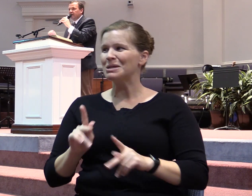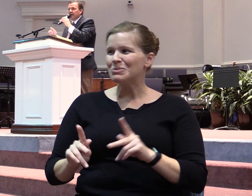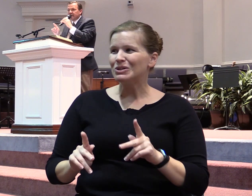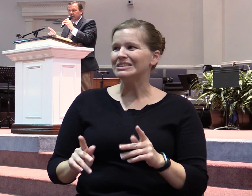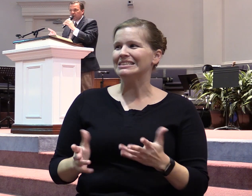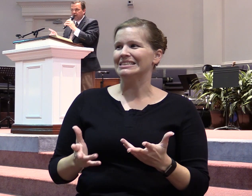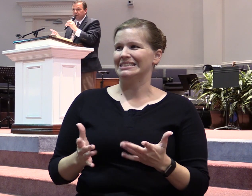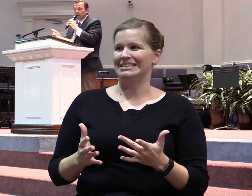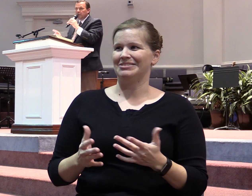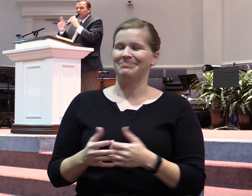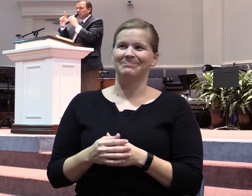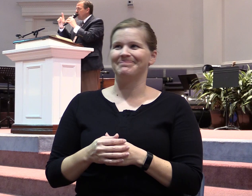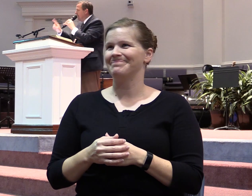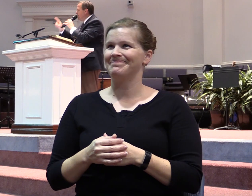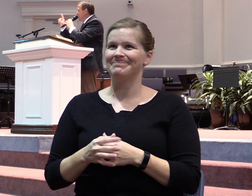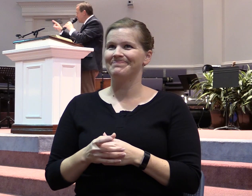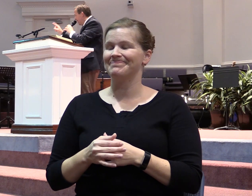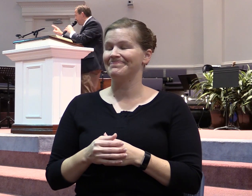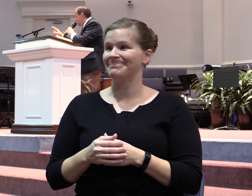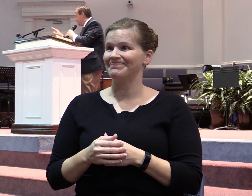never had to deal with. Because where envy and strife is,